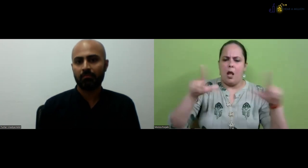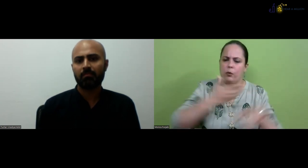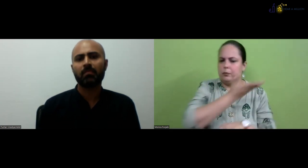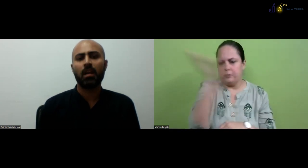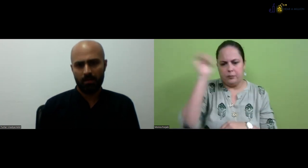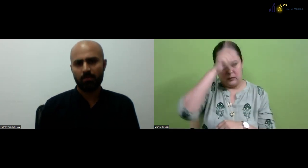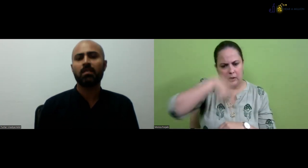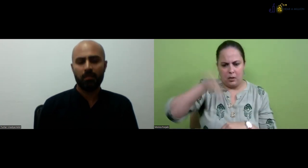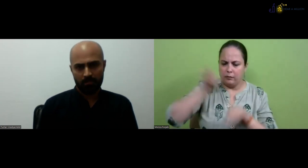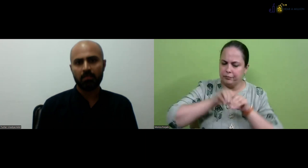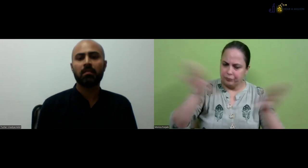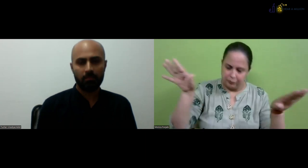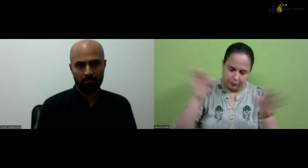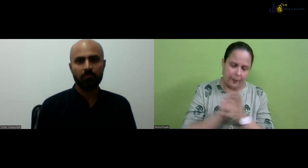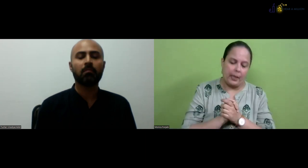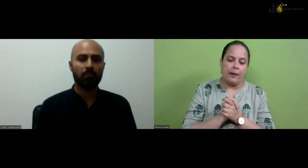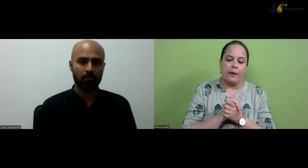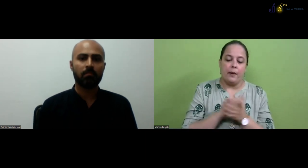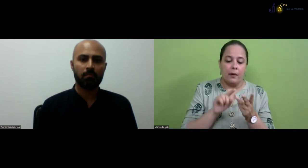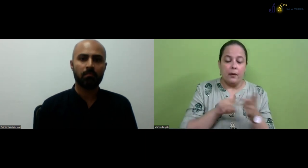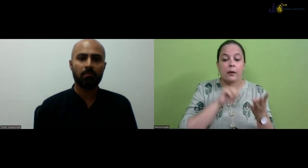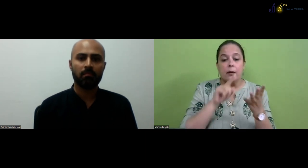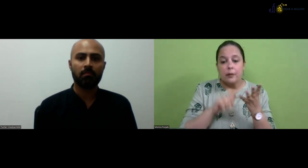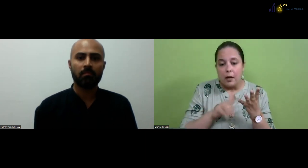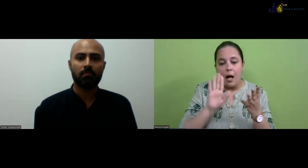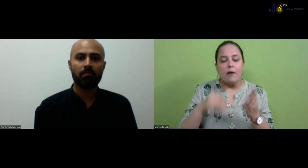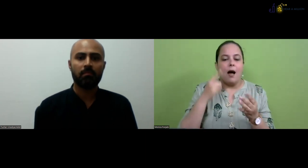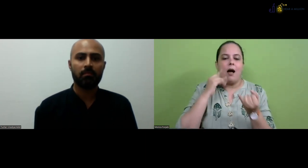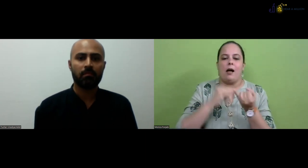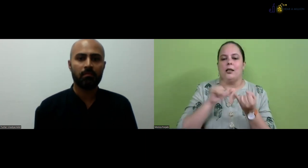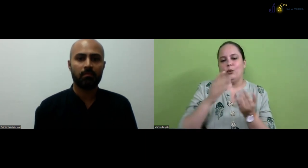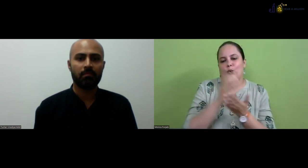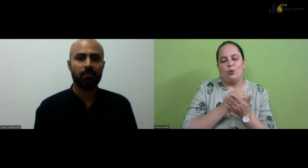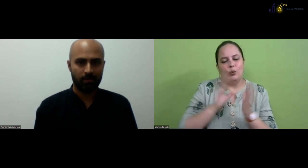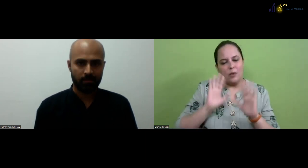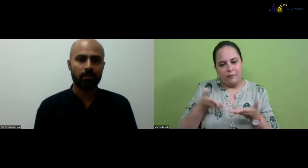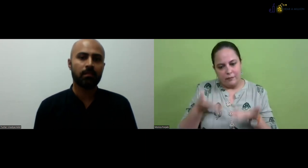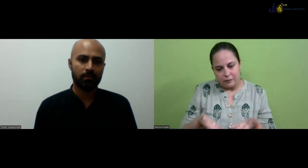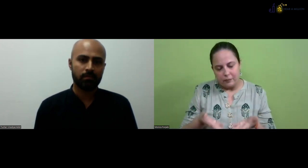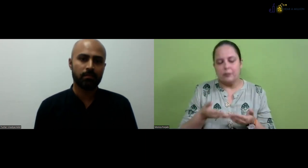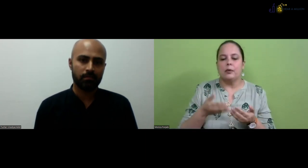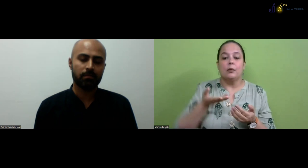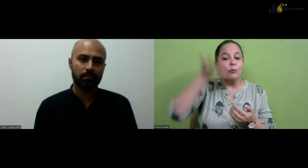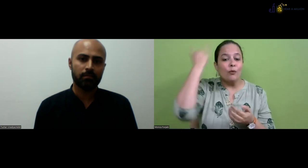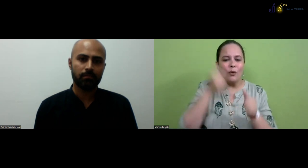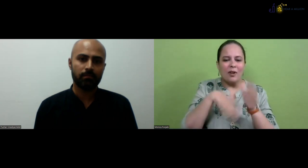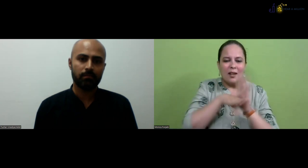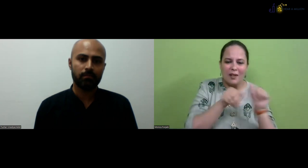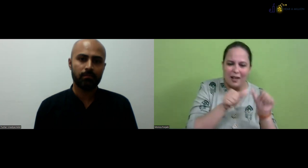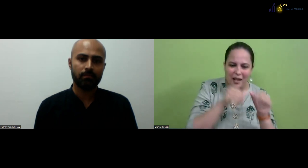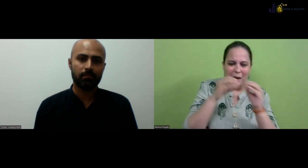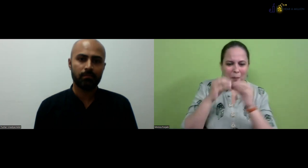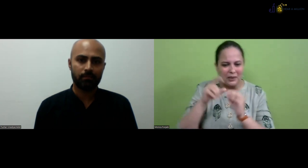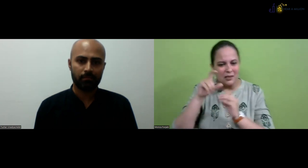these course, that would be applicable in all of the states in India, all over the states. So we have the ISL courses here.